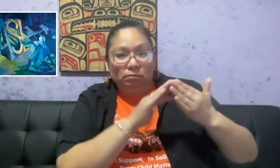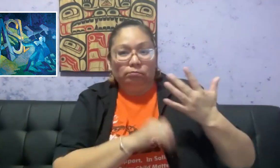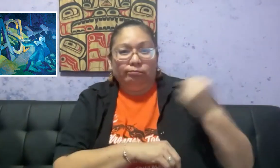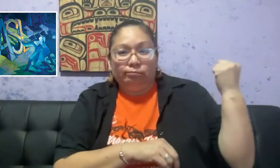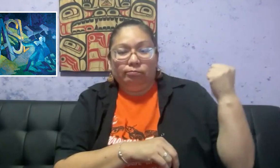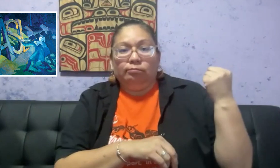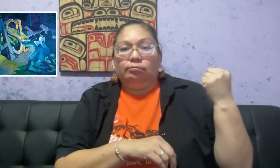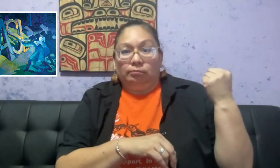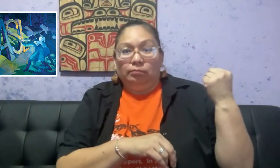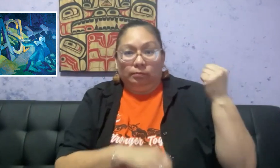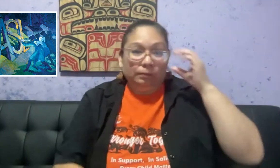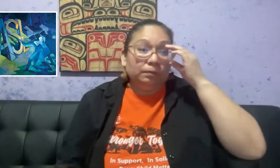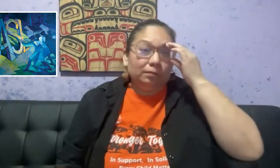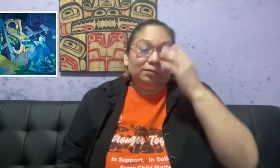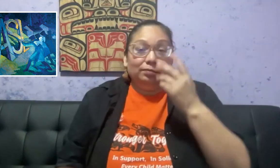being taken away from their families.